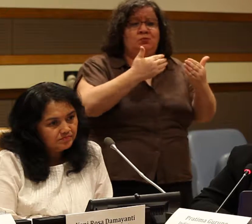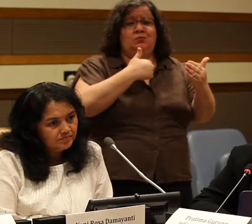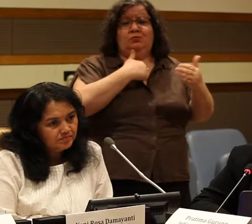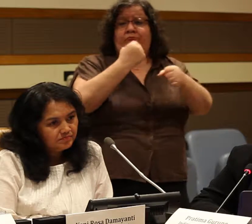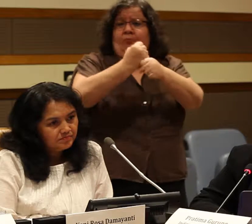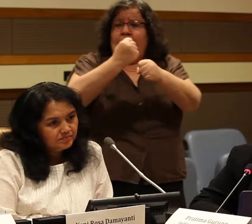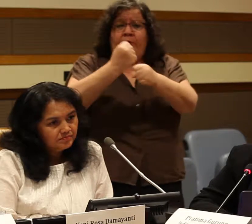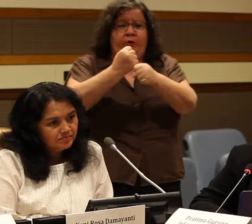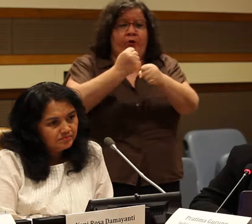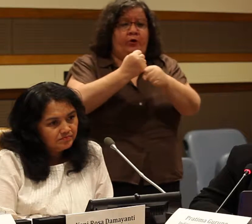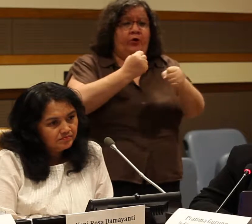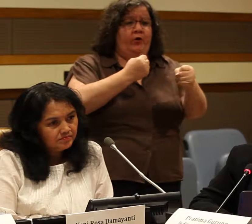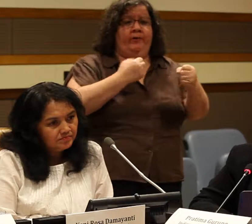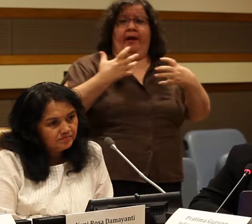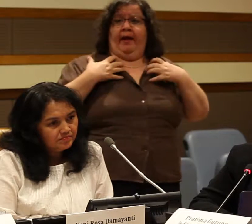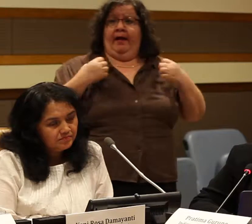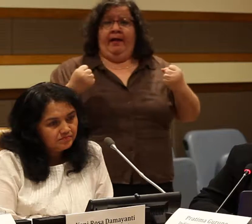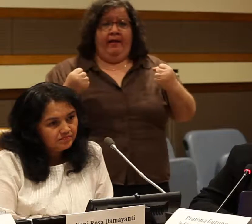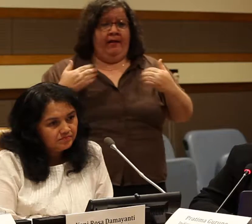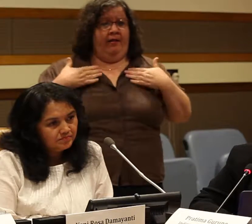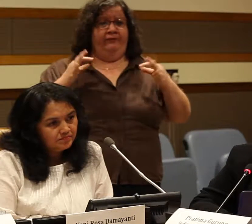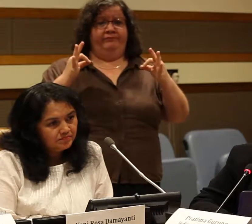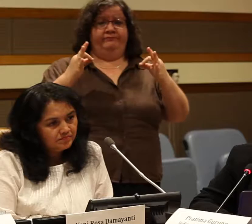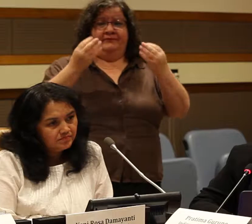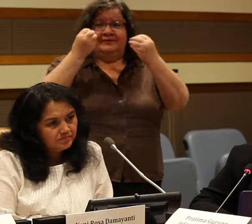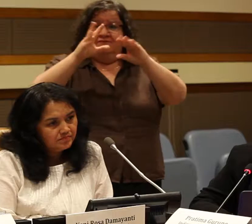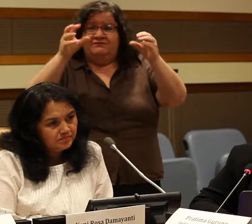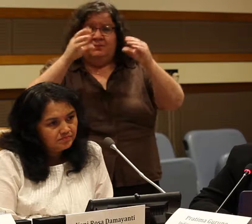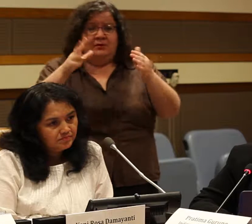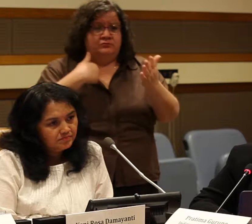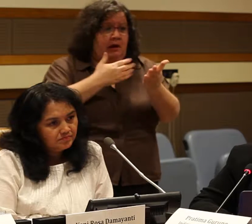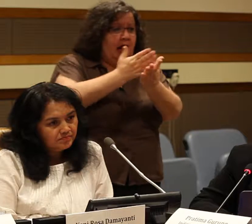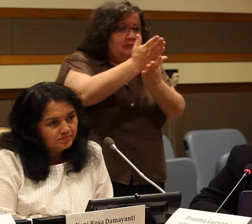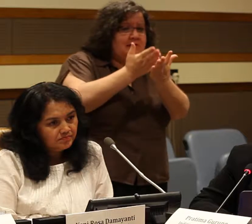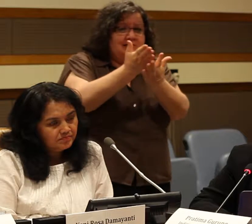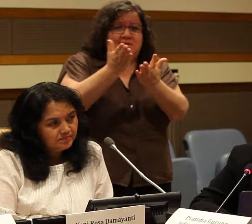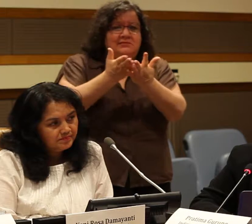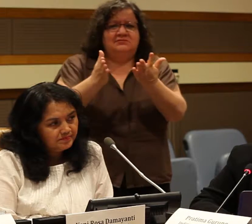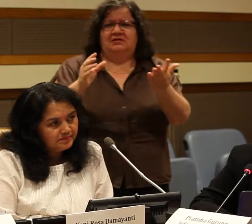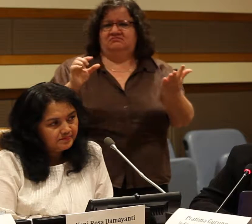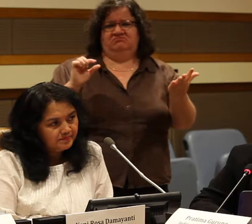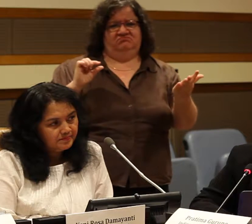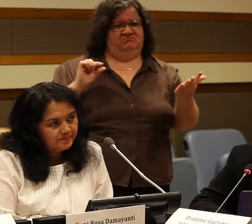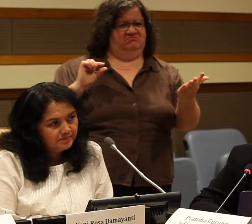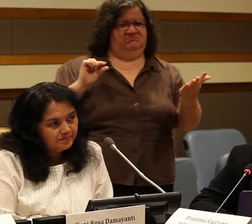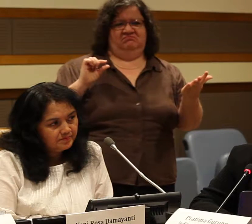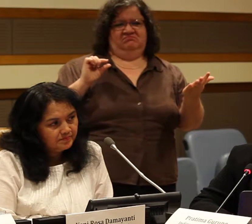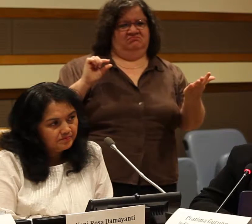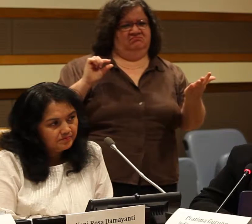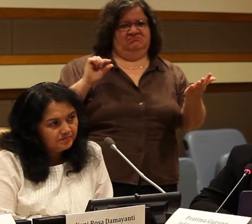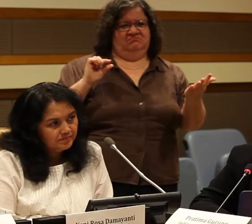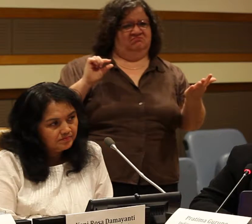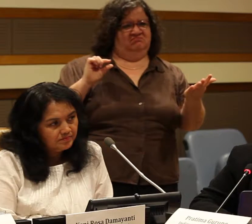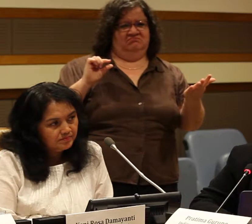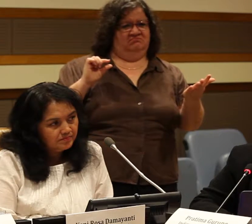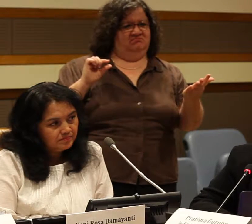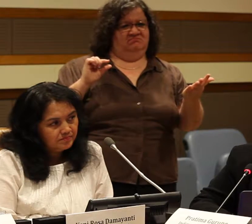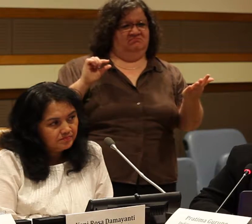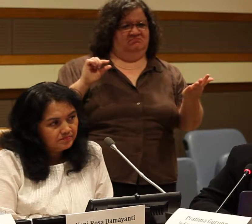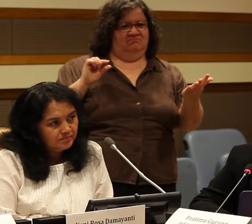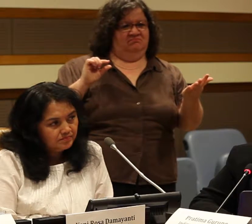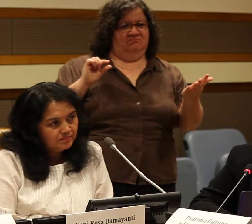However, now we believe that these are not the obstacles and this should not be the barrier for us,